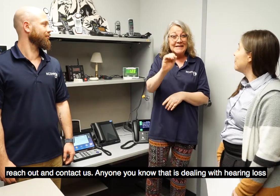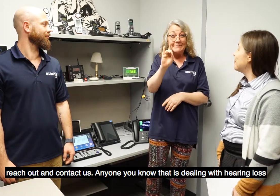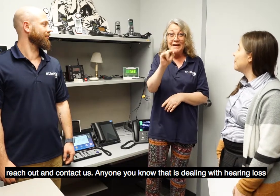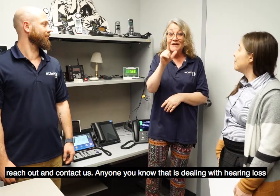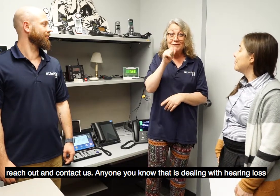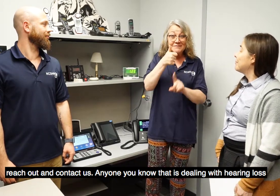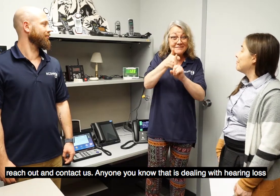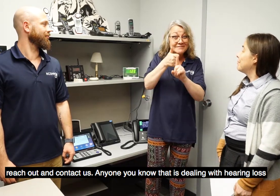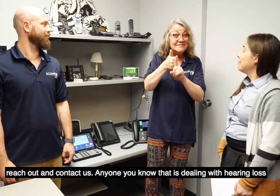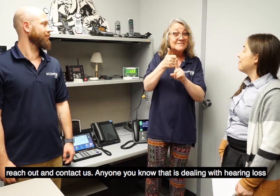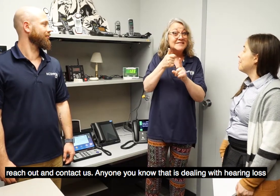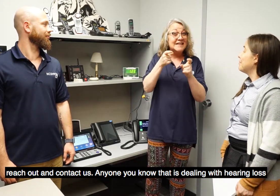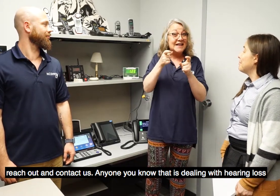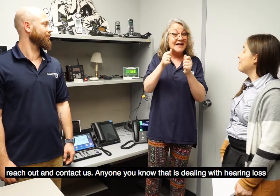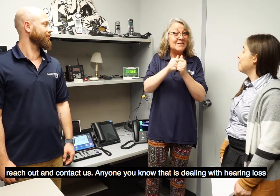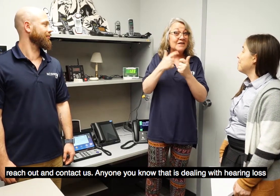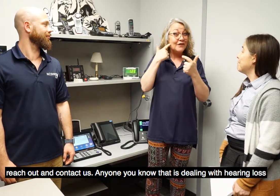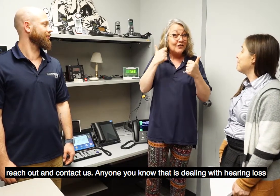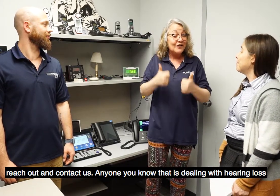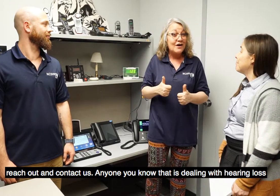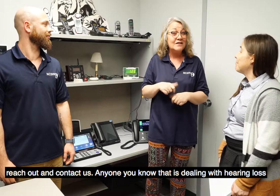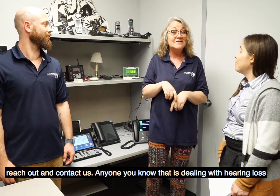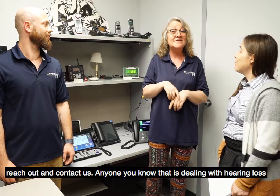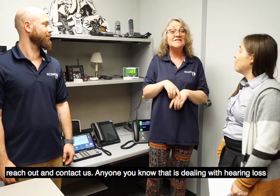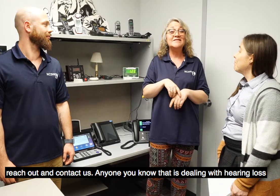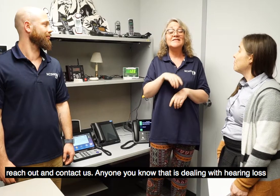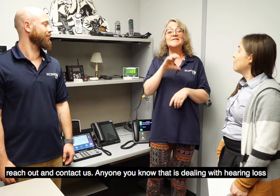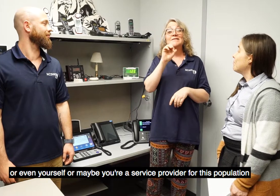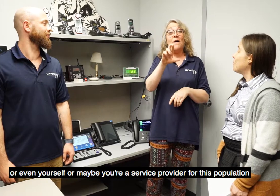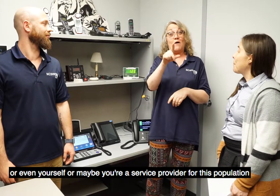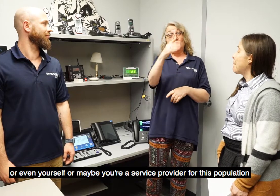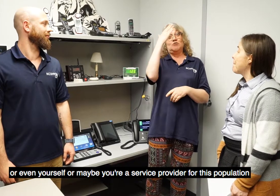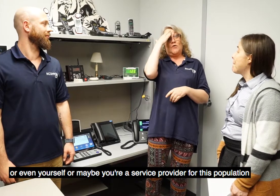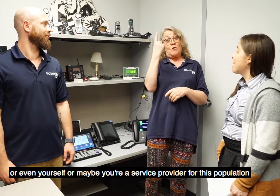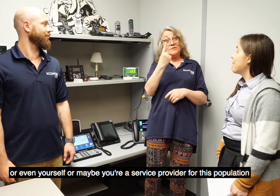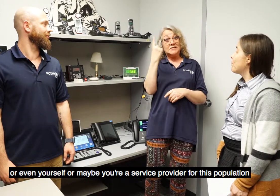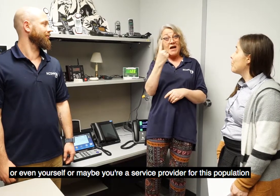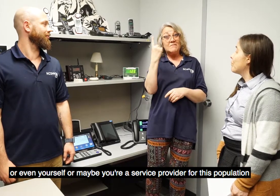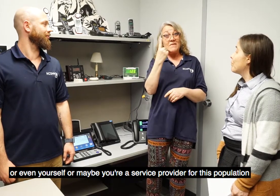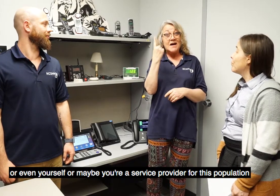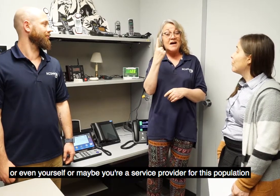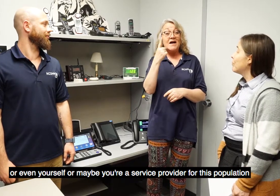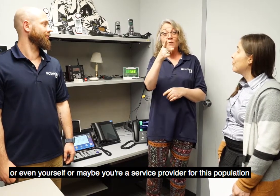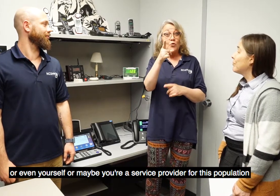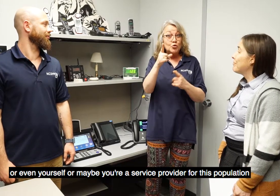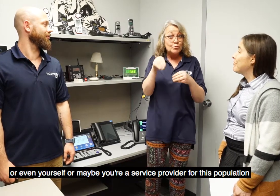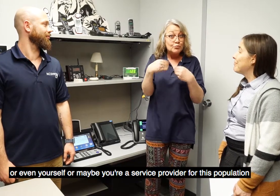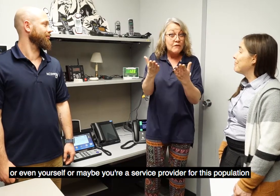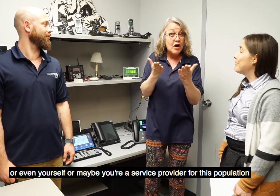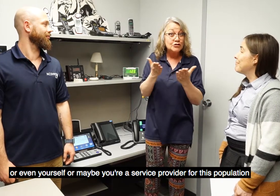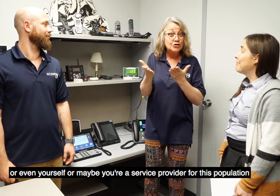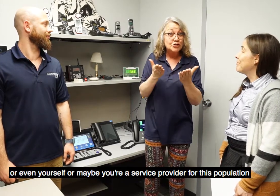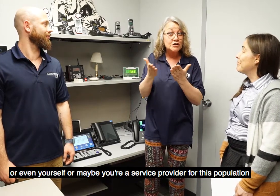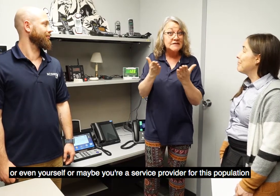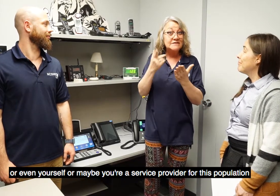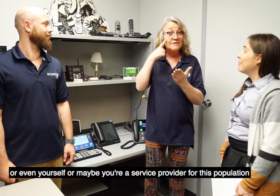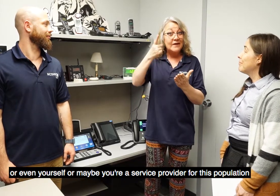Anyone you know that is dealing with hearing loss or even yourself. Or maybe you're a service provider